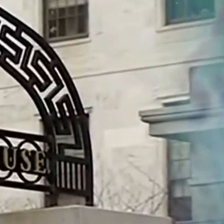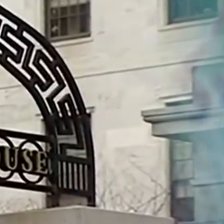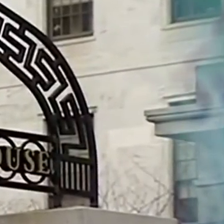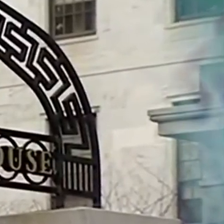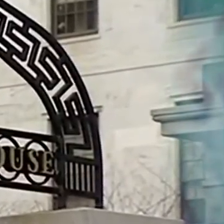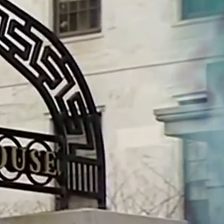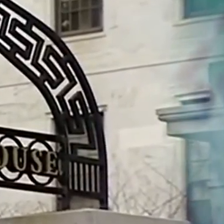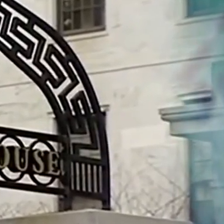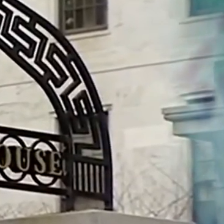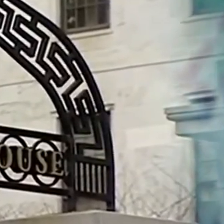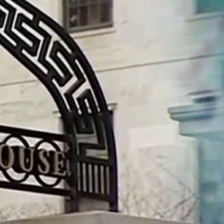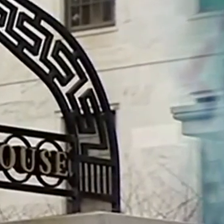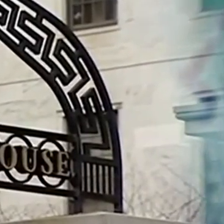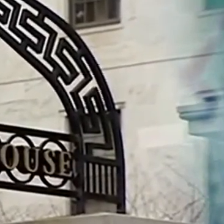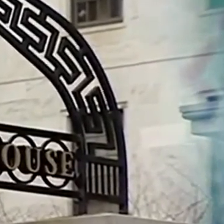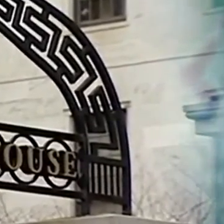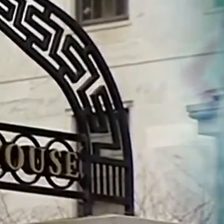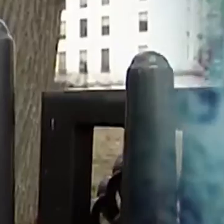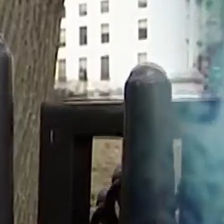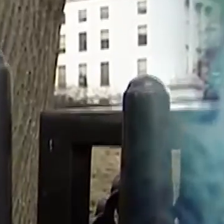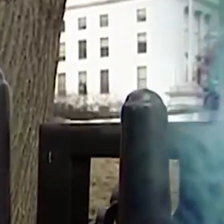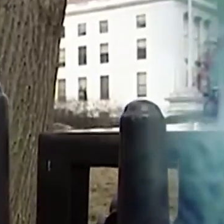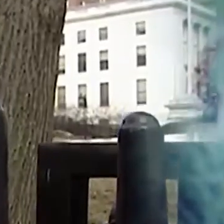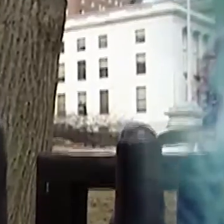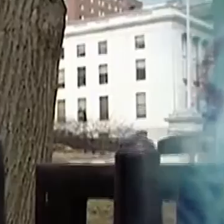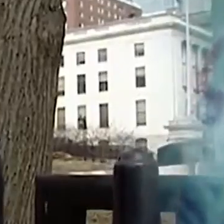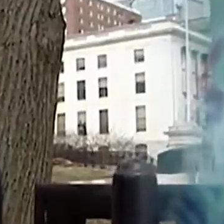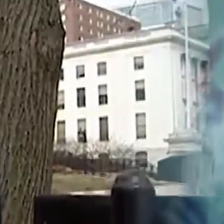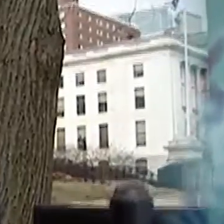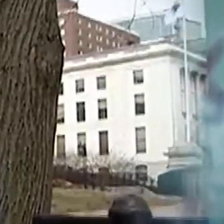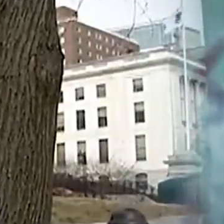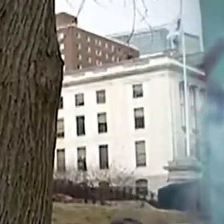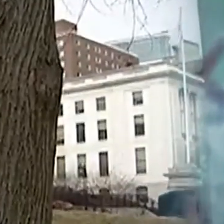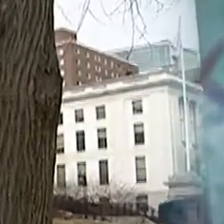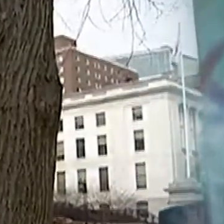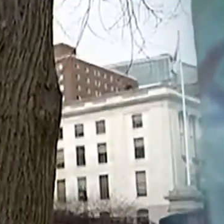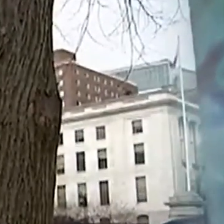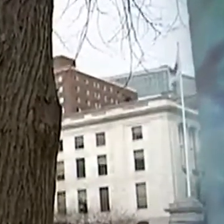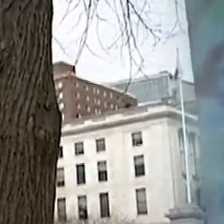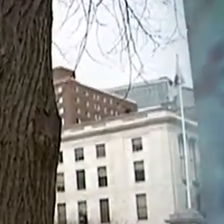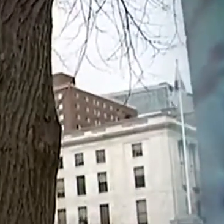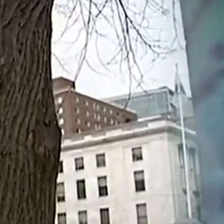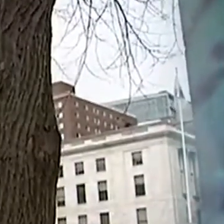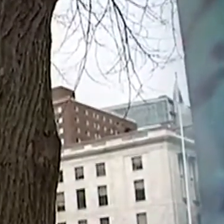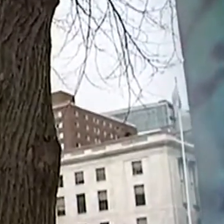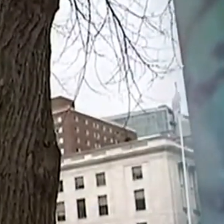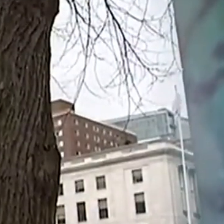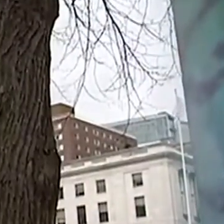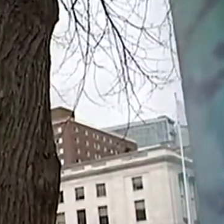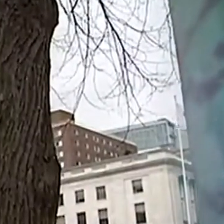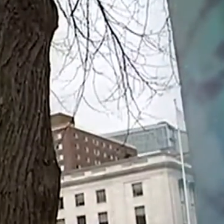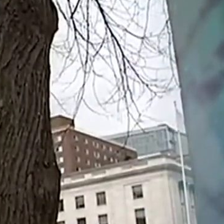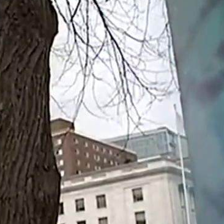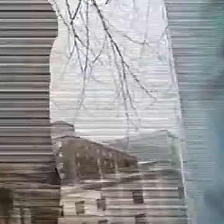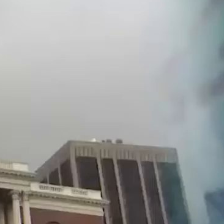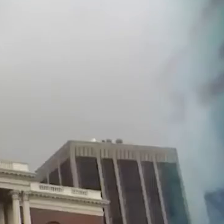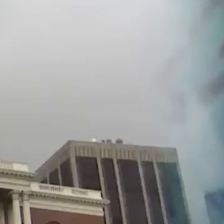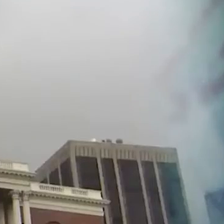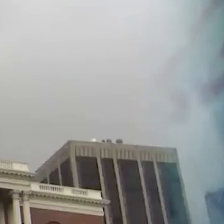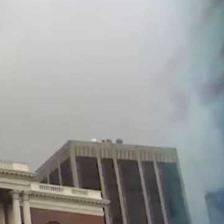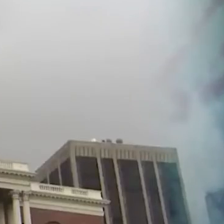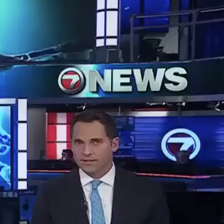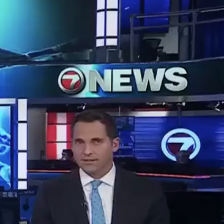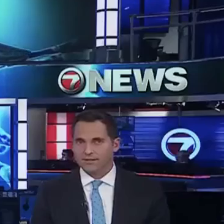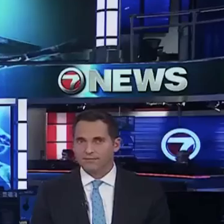Governor Charlie Baker wrapping up restrictions in the Commonwealth. The governor announcing another stay-at-home advisory as well as extra limitations on businesses and